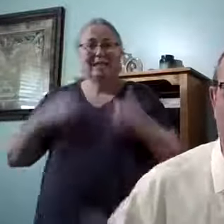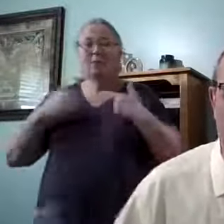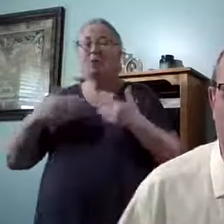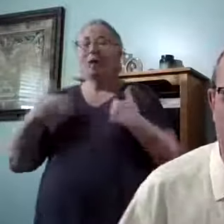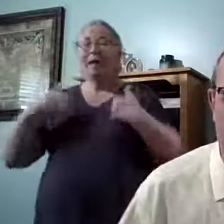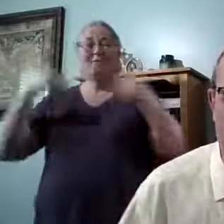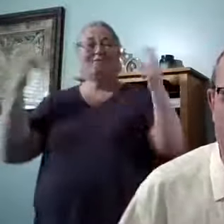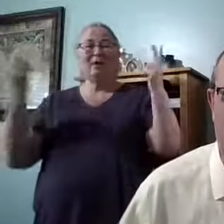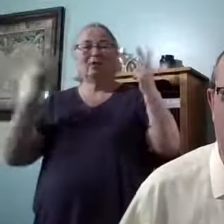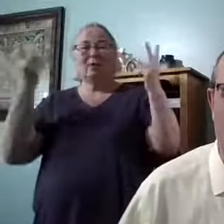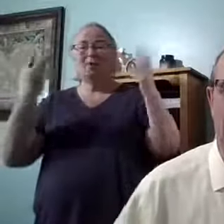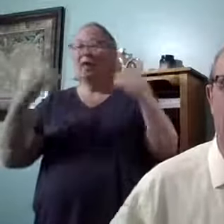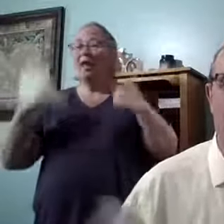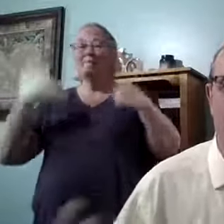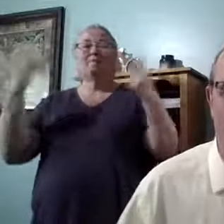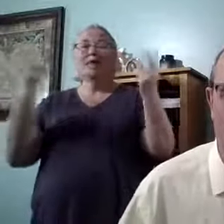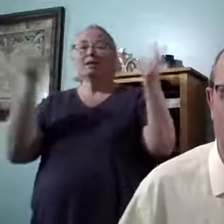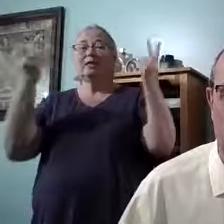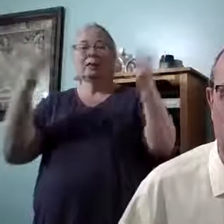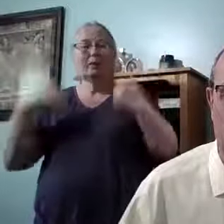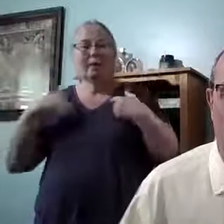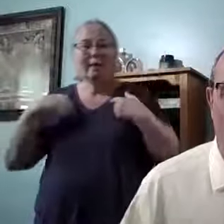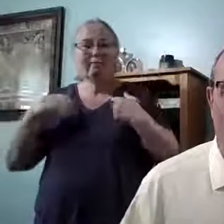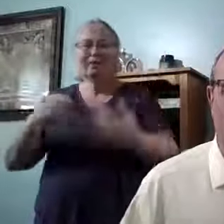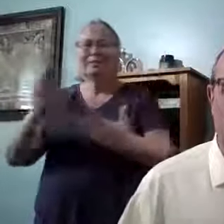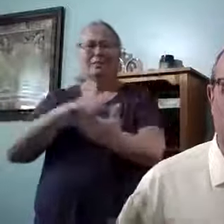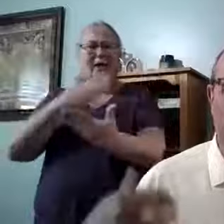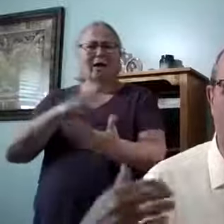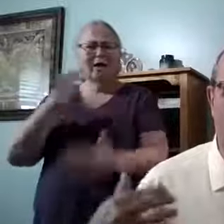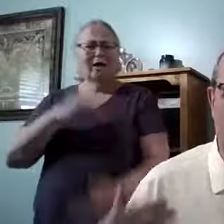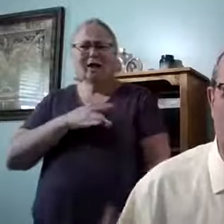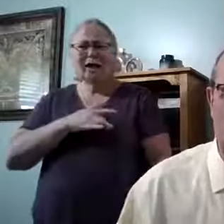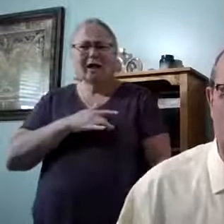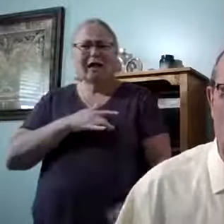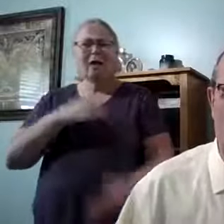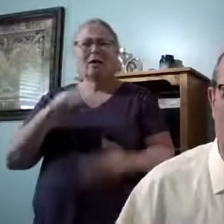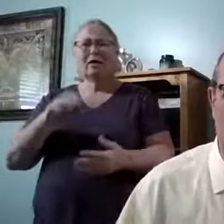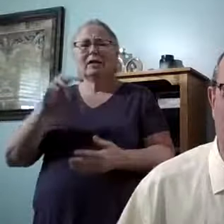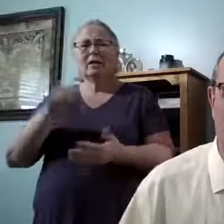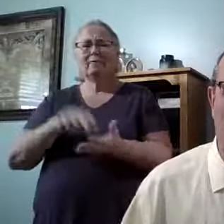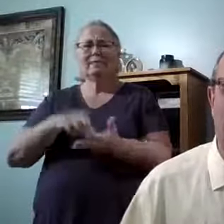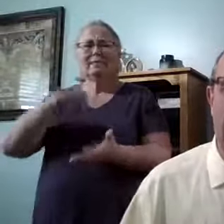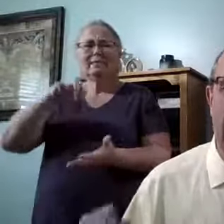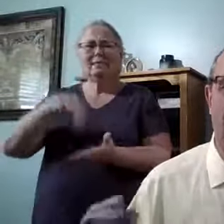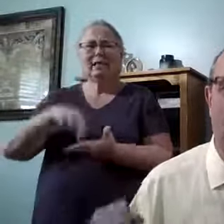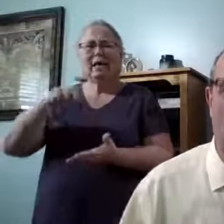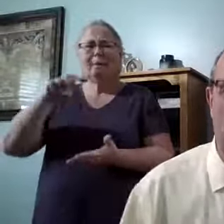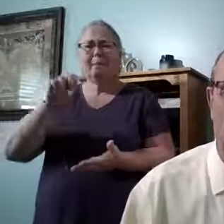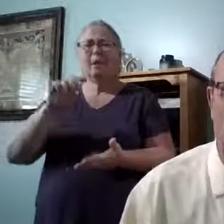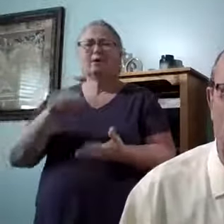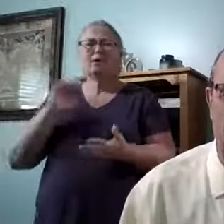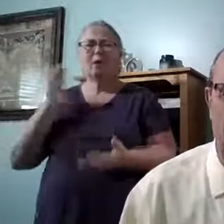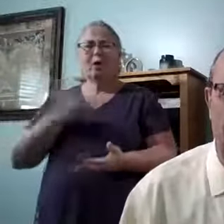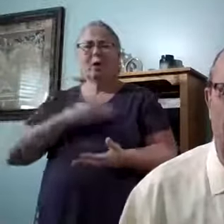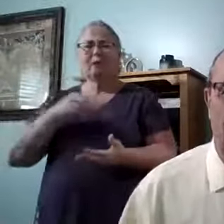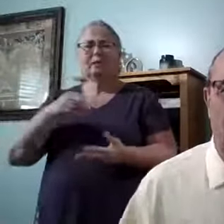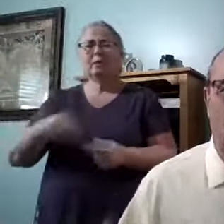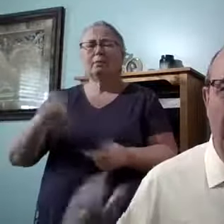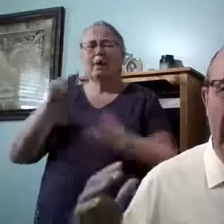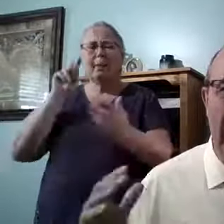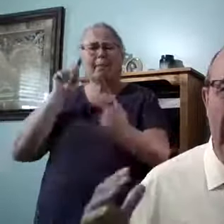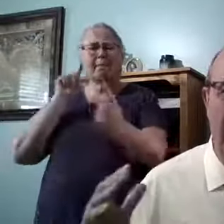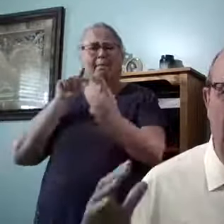We can't help but have victory. We're going to have a song in our heart. We're going to have a skip to our step. We're going to have purpose for living.